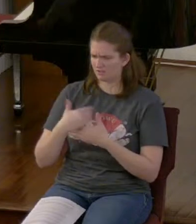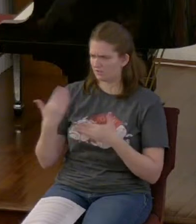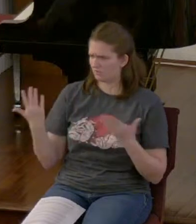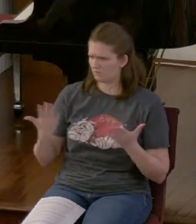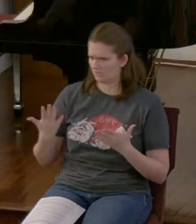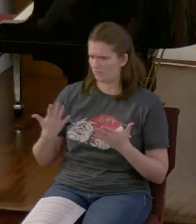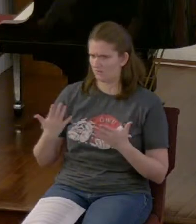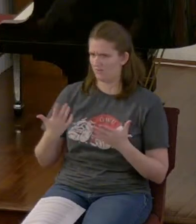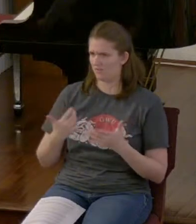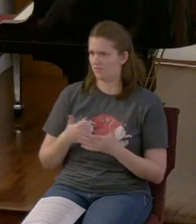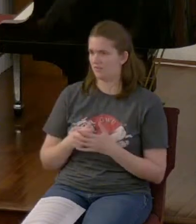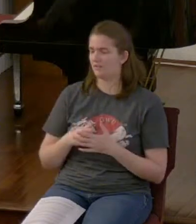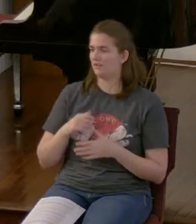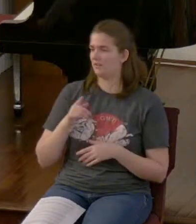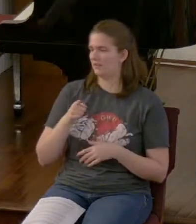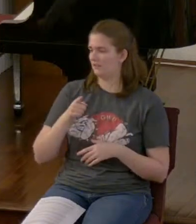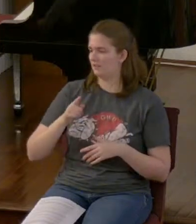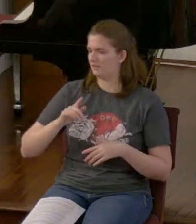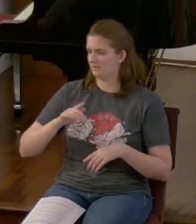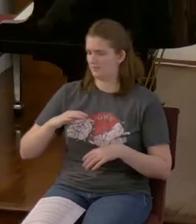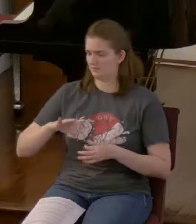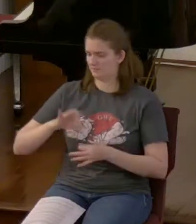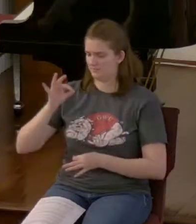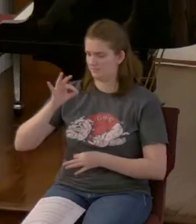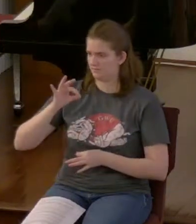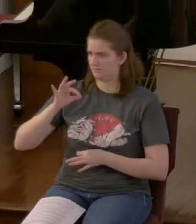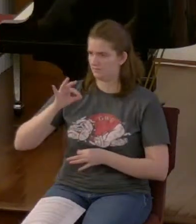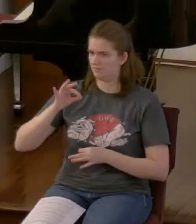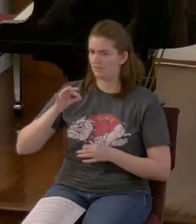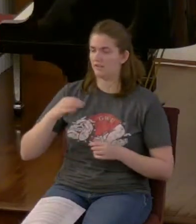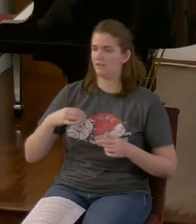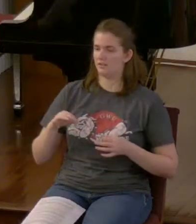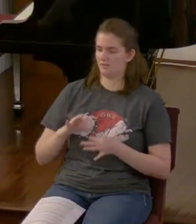His spirit within me